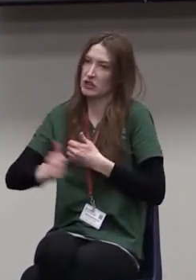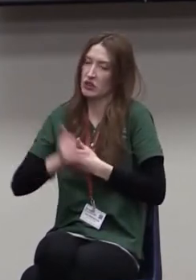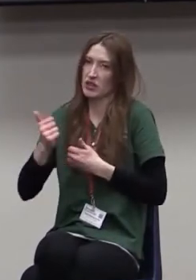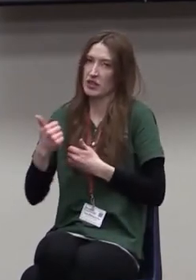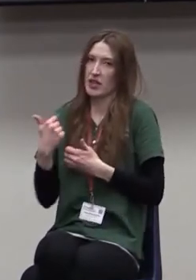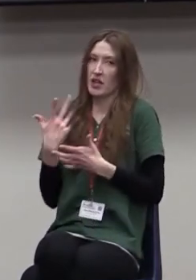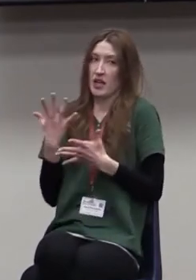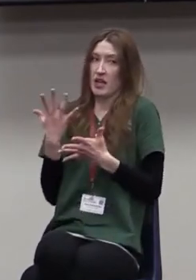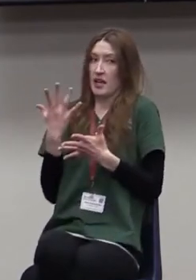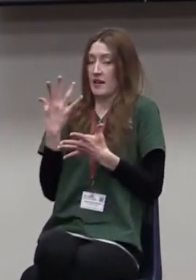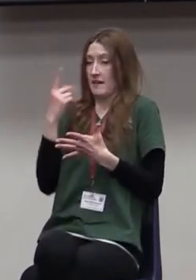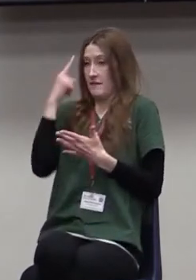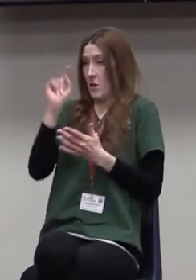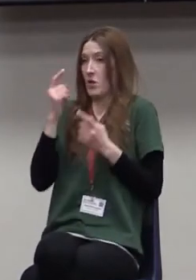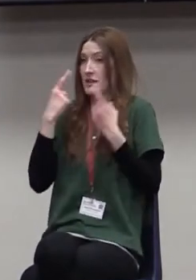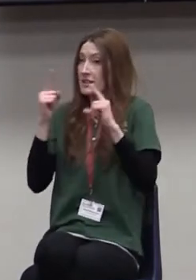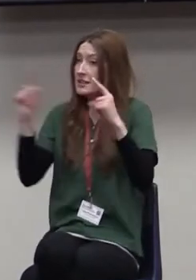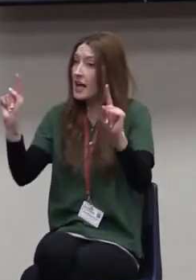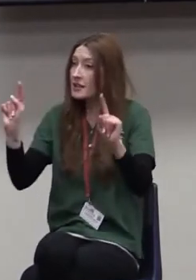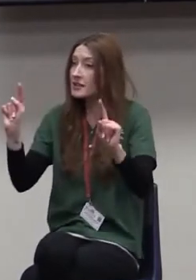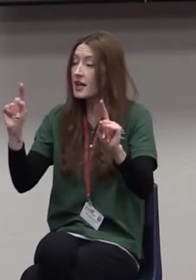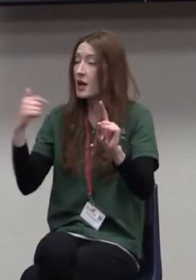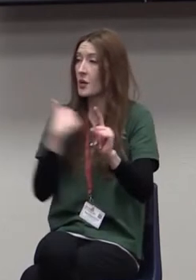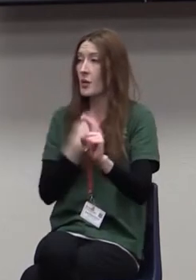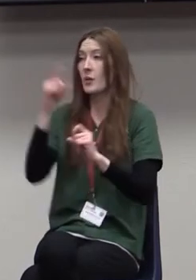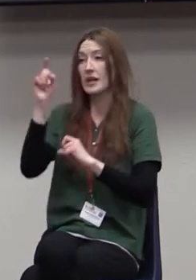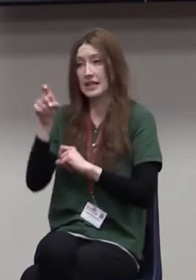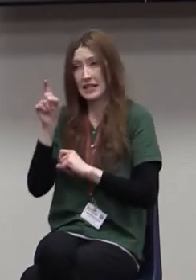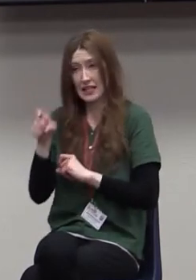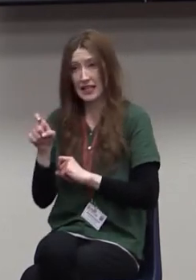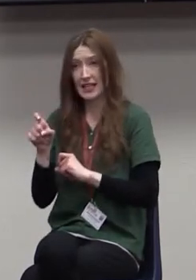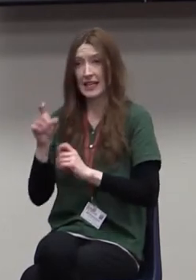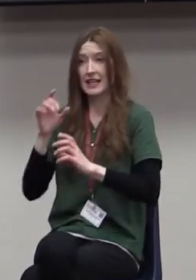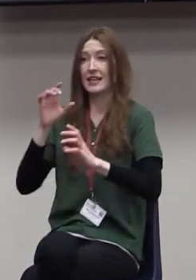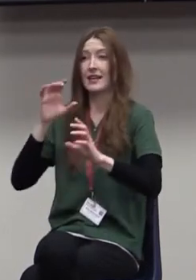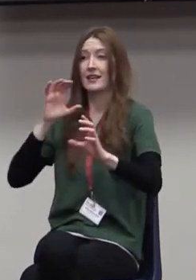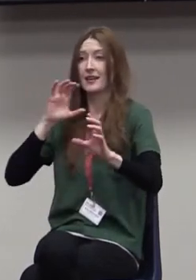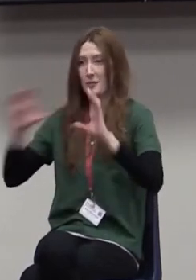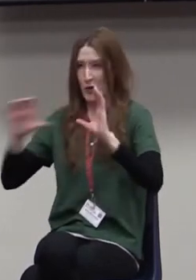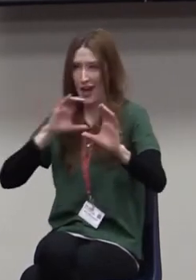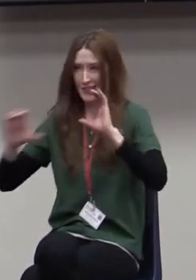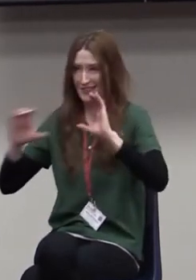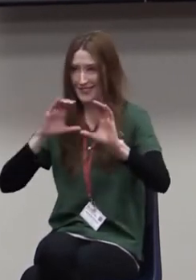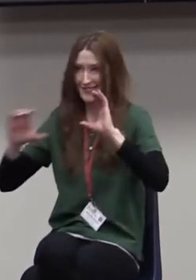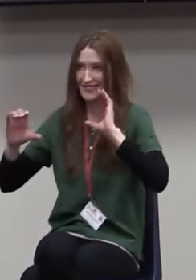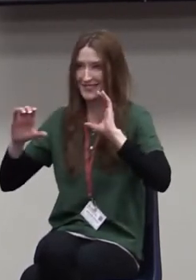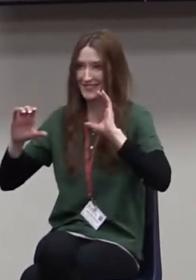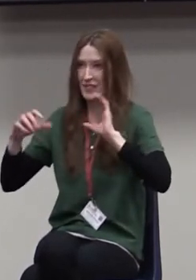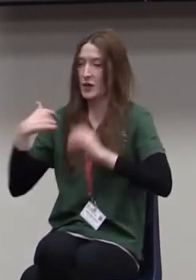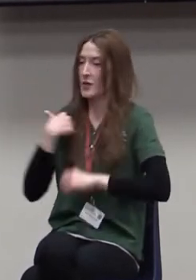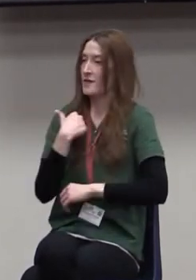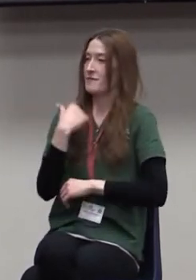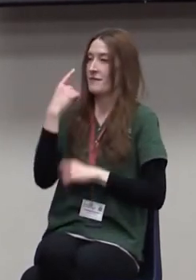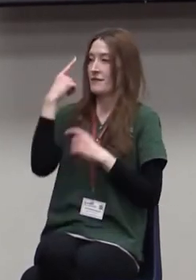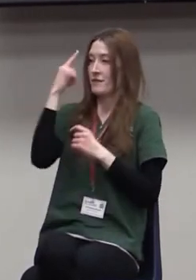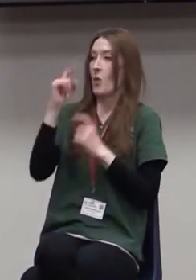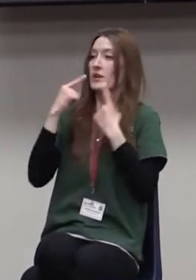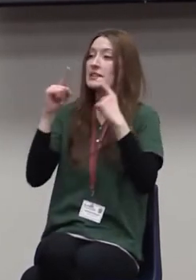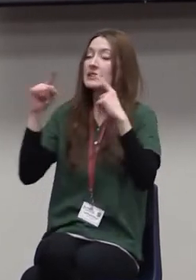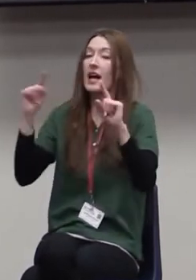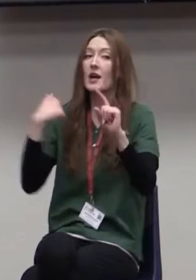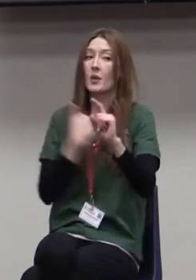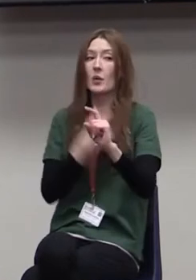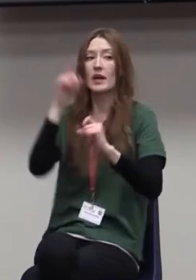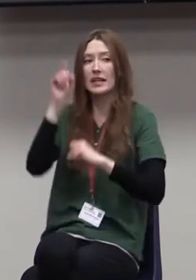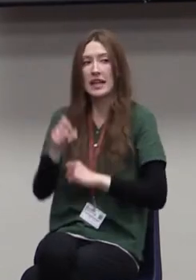success. And guess what? You've got to communicate that. You've got to sit down and talk to people and find out what their